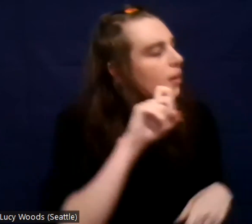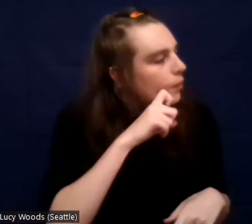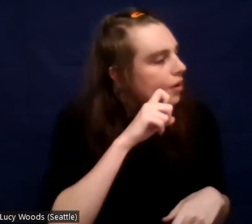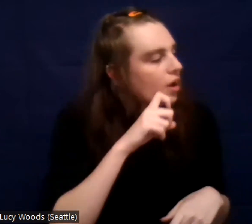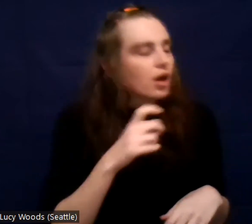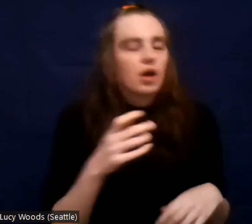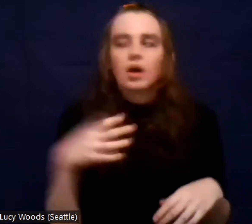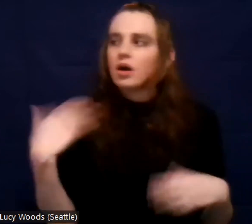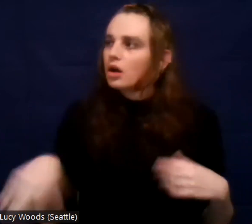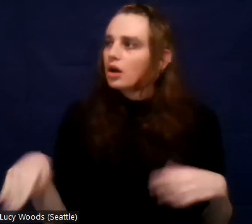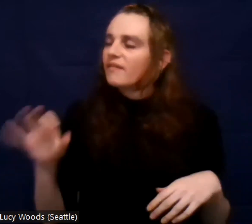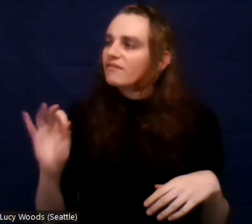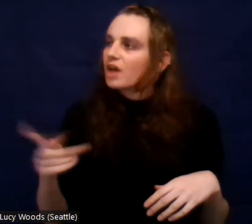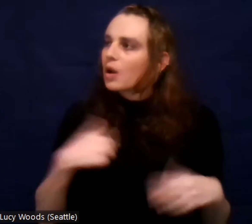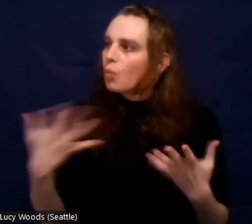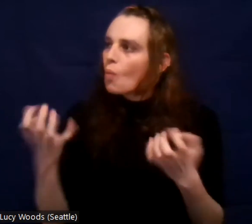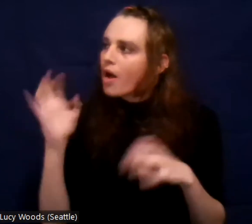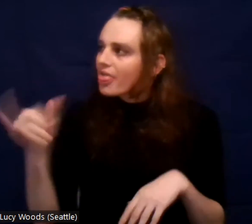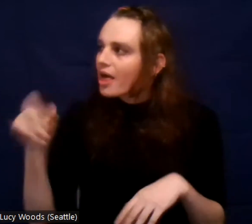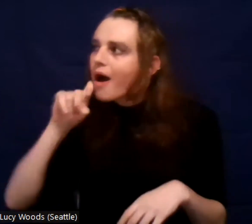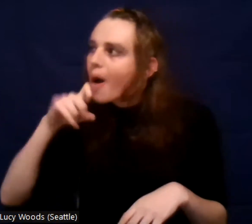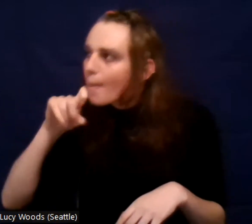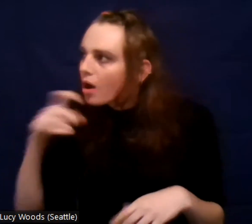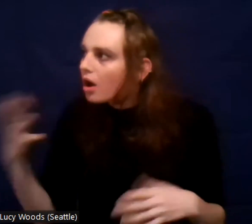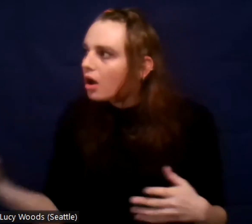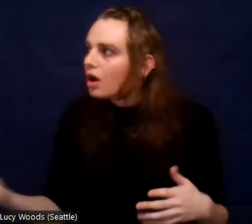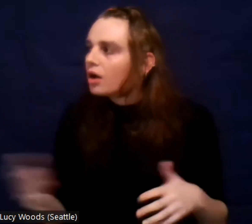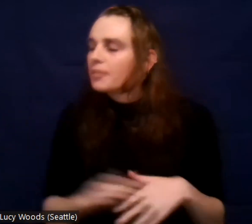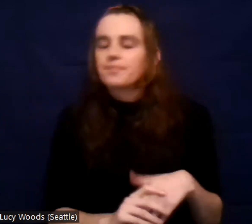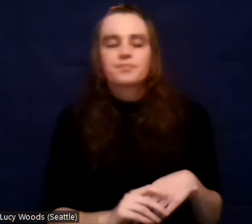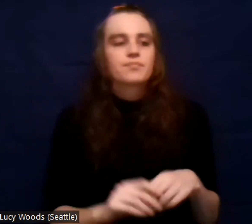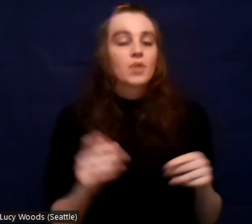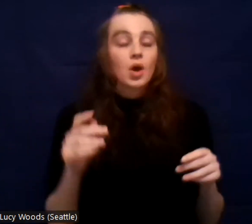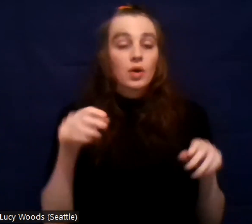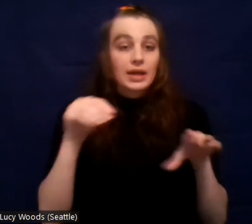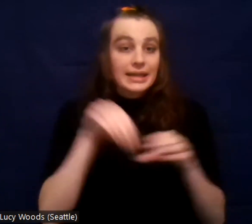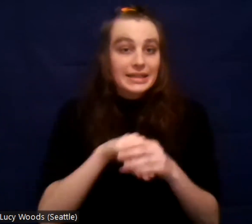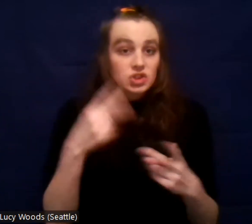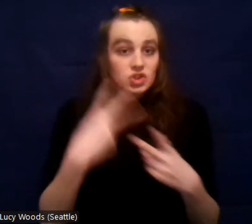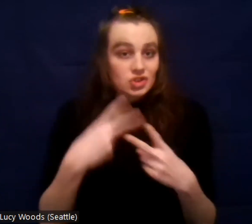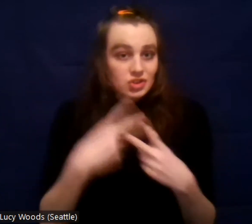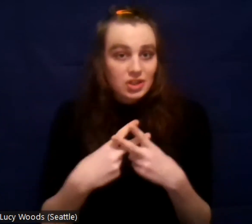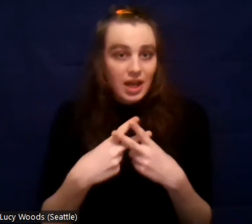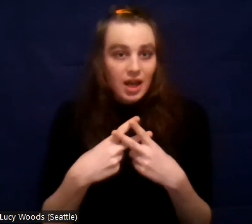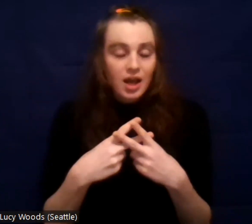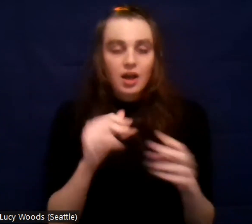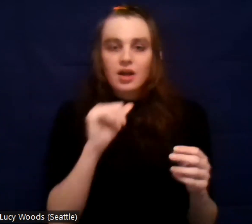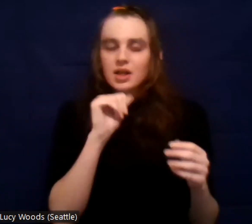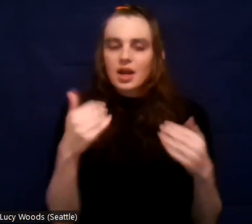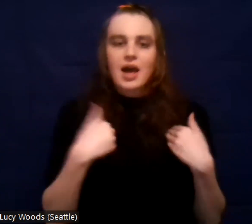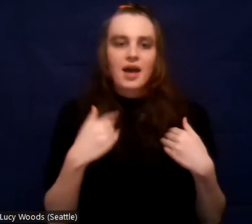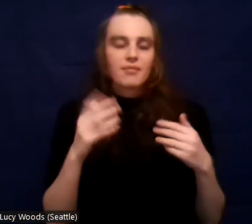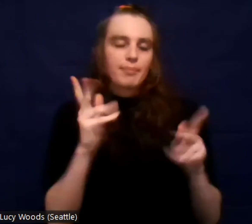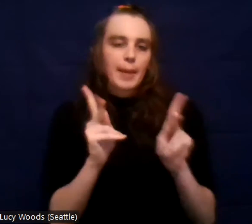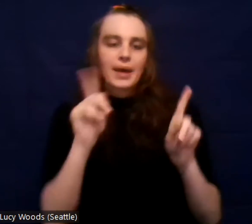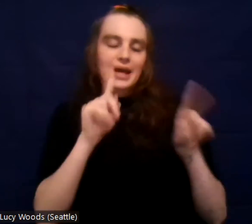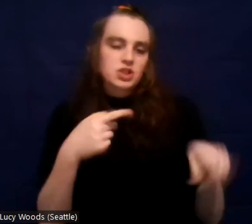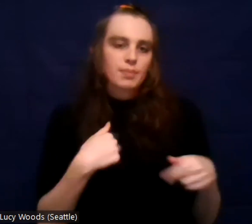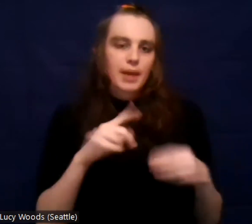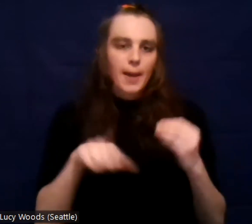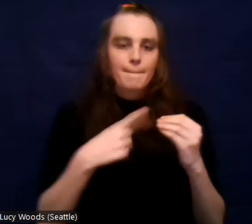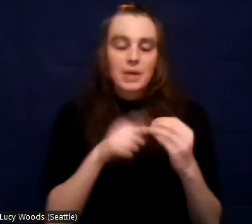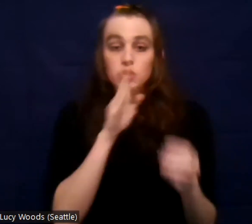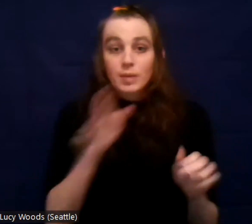21 days while I was in jail, I didn't get one reply and it made me want it even more. I truly believe God did that with a purpose. Um,